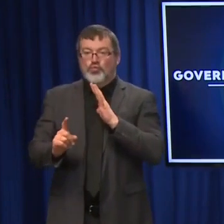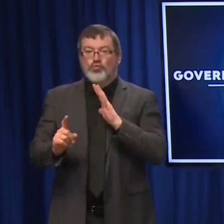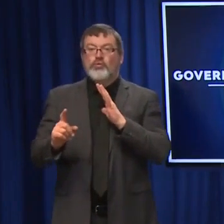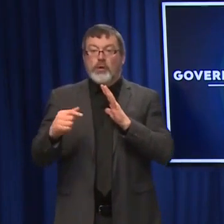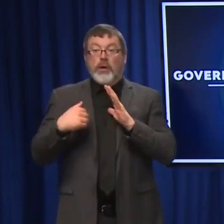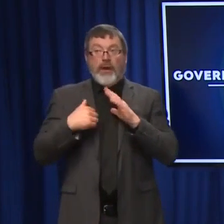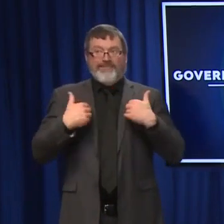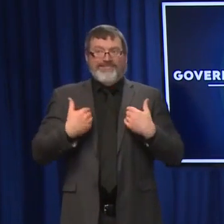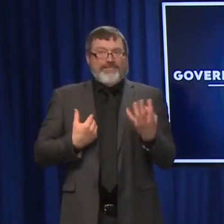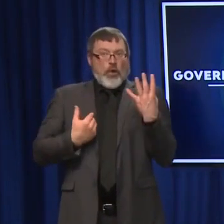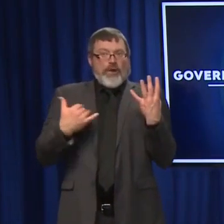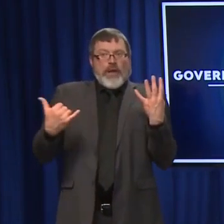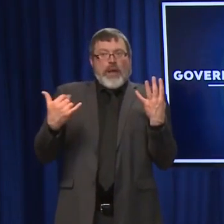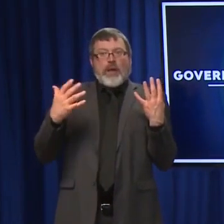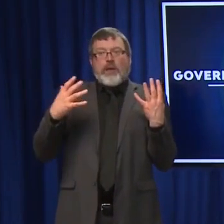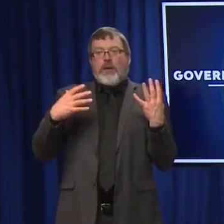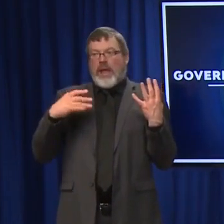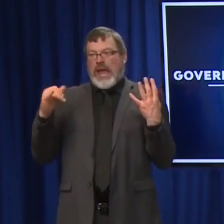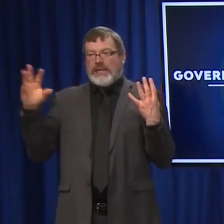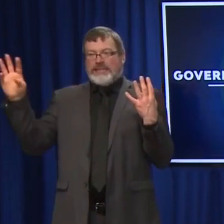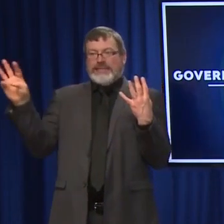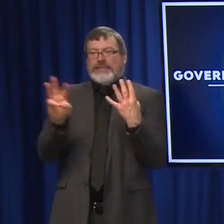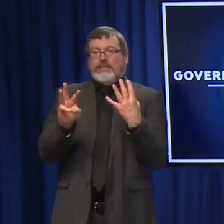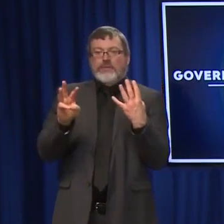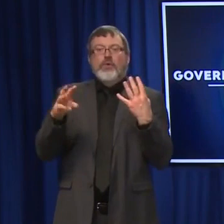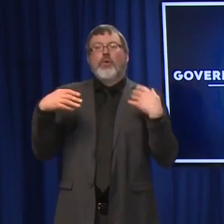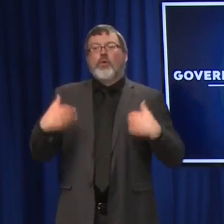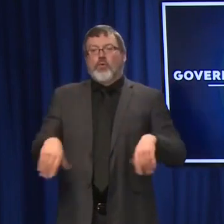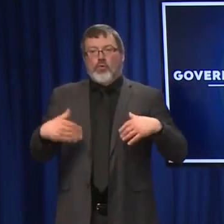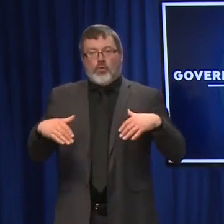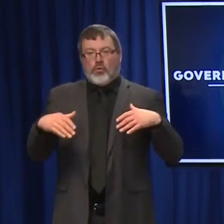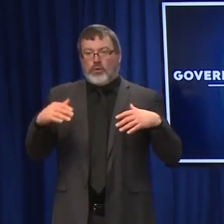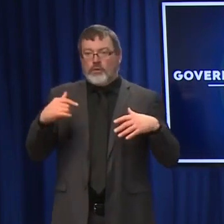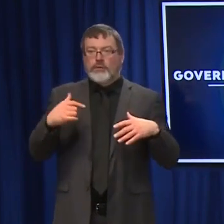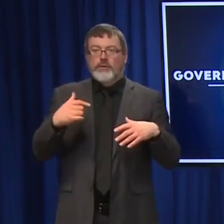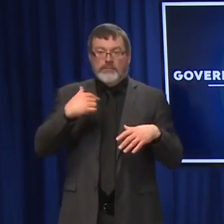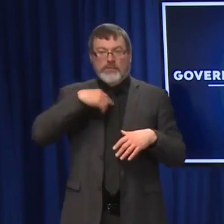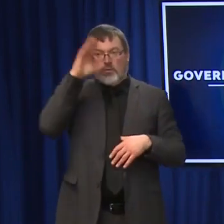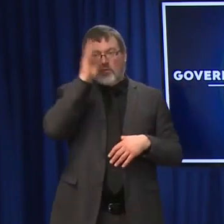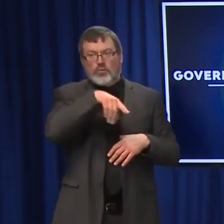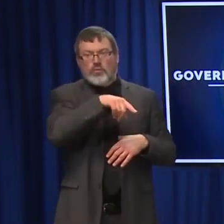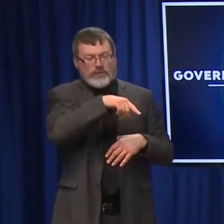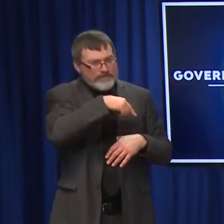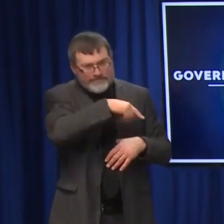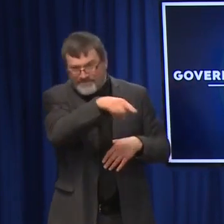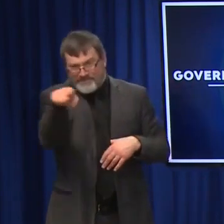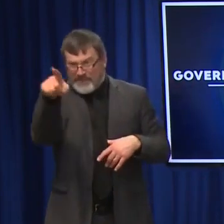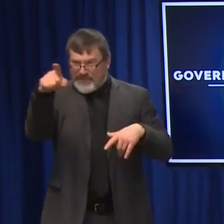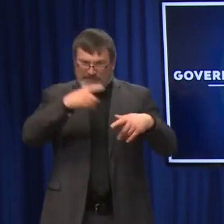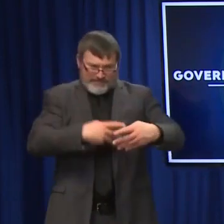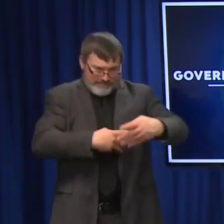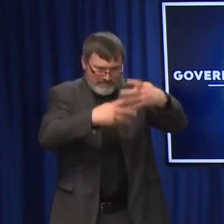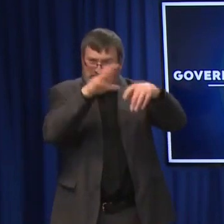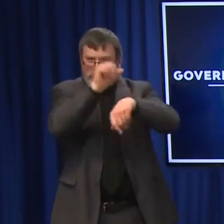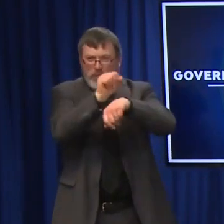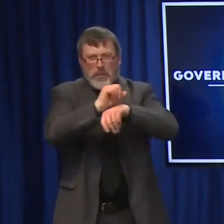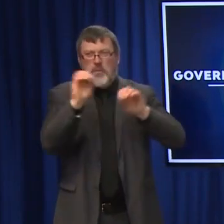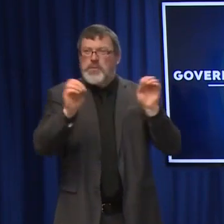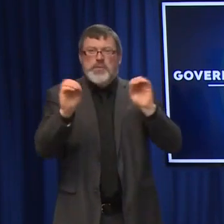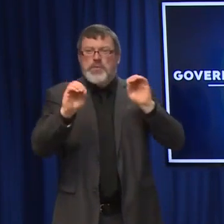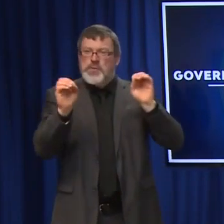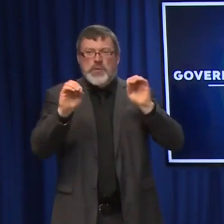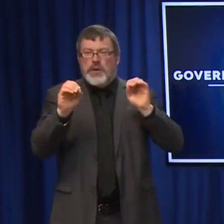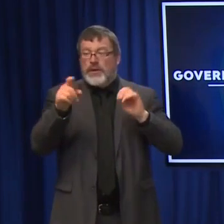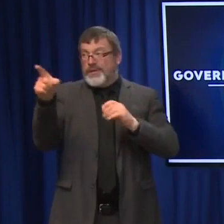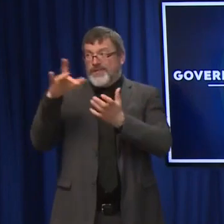They're also walk-in. You don't need an appointment. So, if people are concerned, well, I can't get an appointment for a booster for weeks and weeks out, or whatever it might be, you can literally